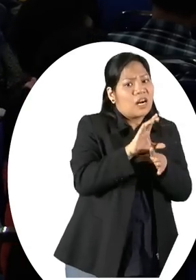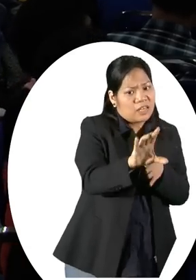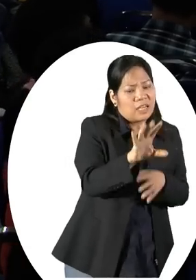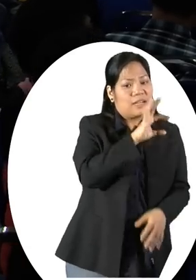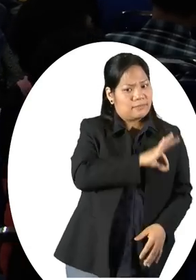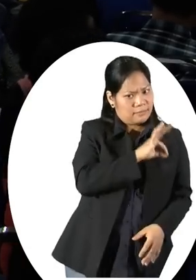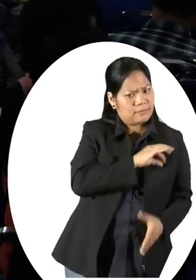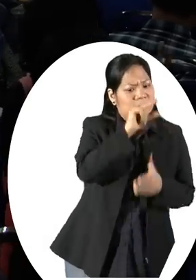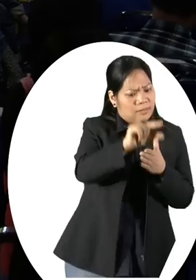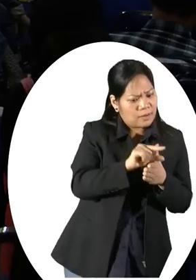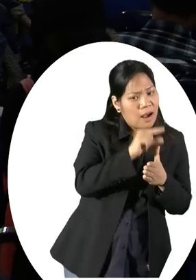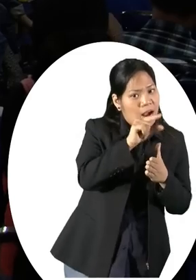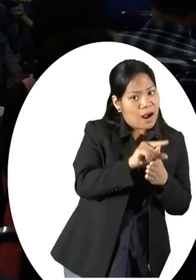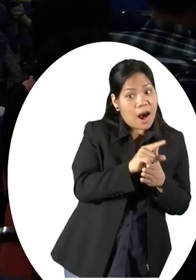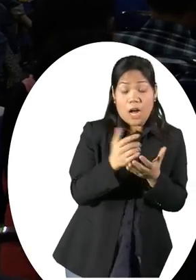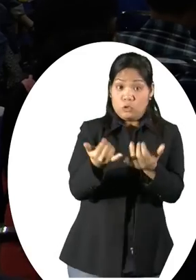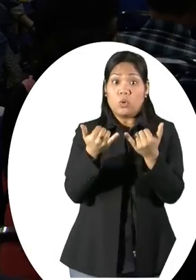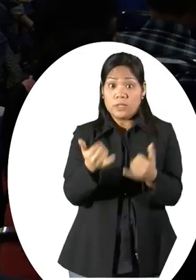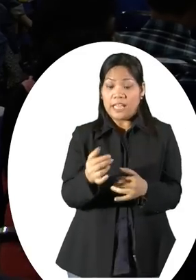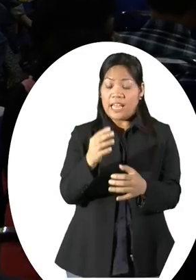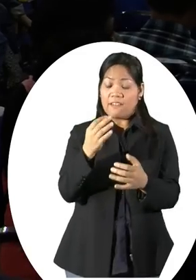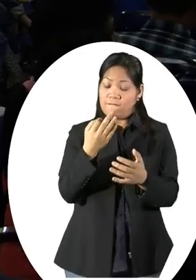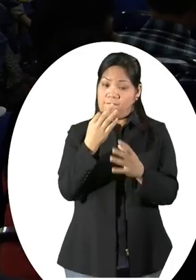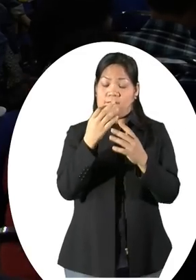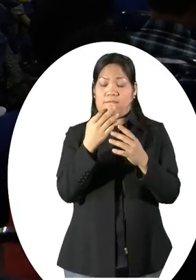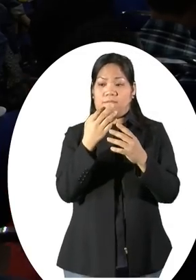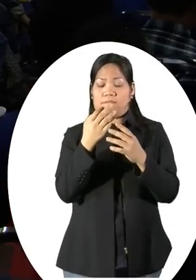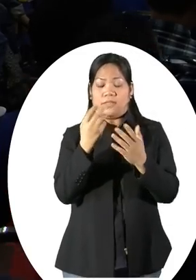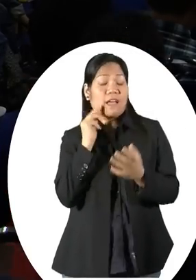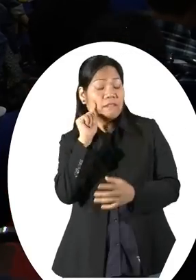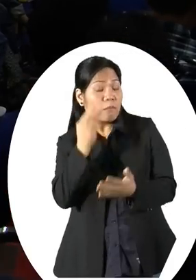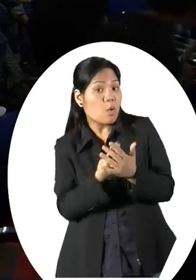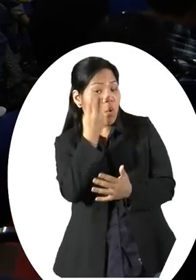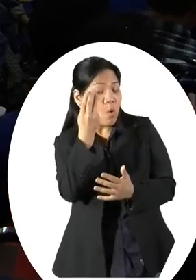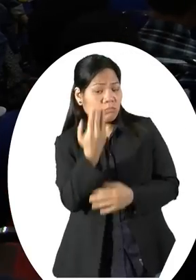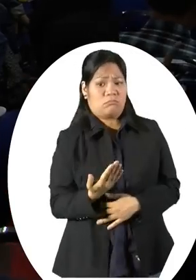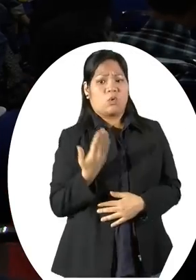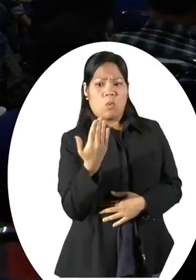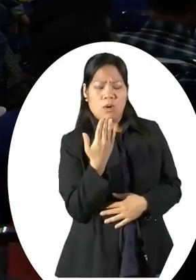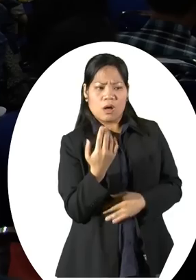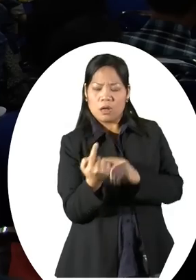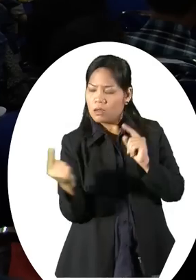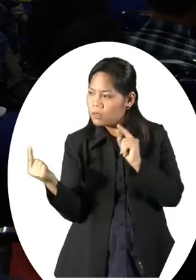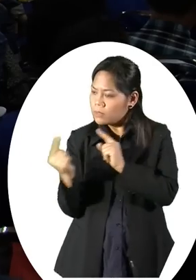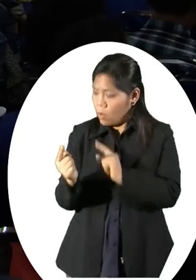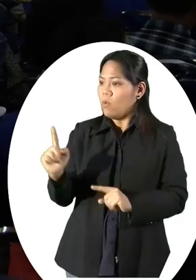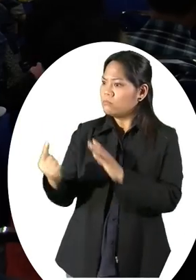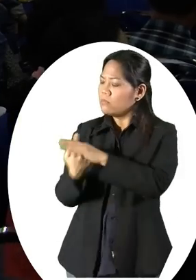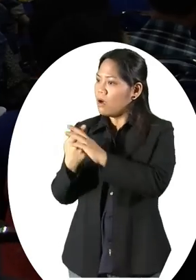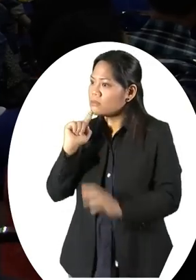now during this event, you know, this financial fair, all the deaf people, they are very normal until they talk to you. So we can't even see